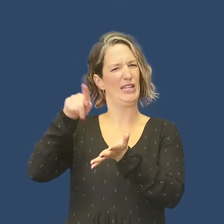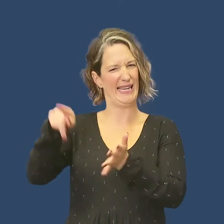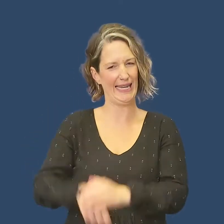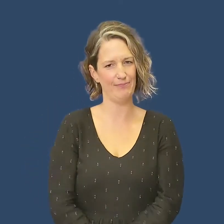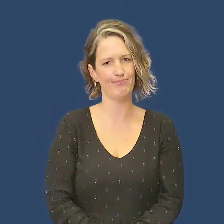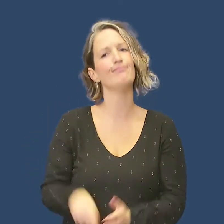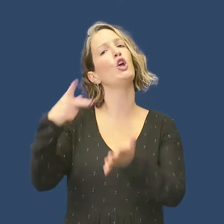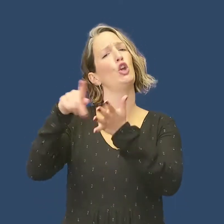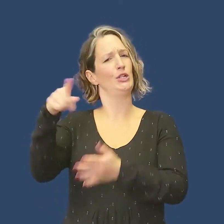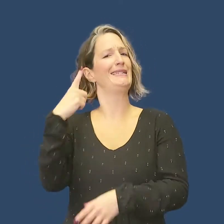Kiersey is hearing.